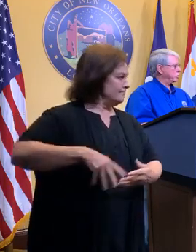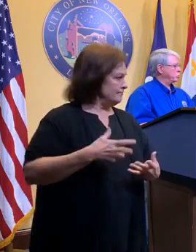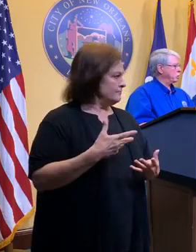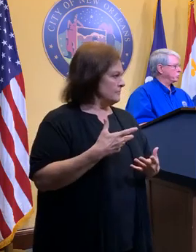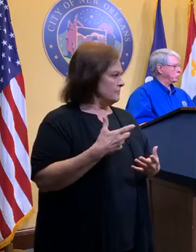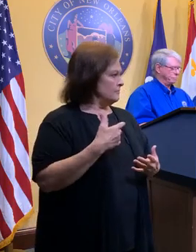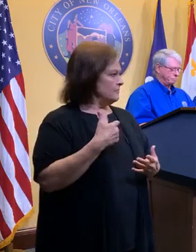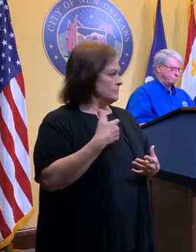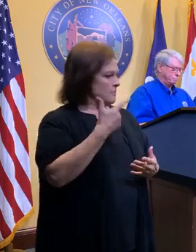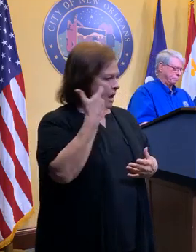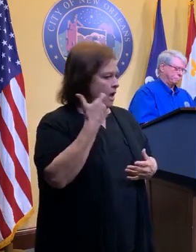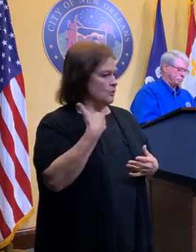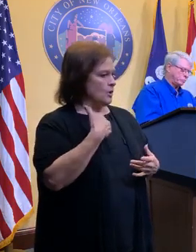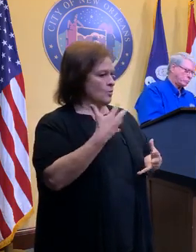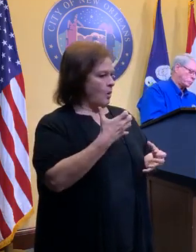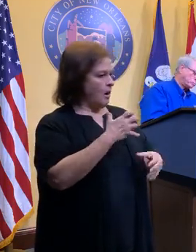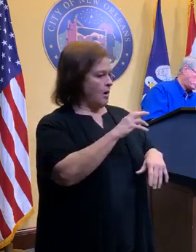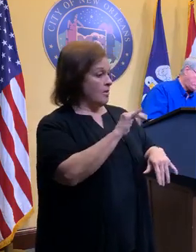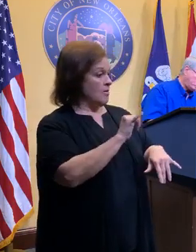pump through our existing pumps.